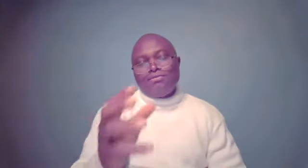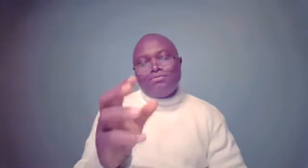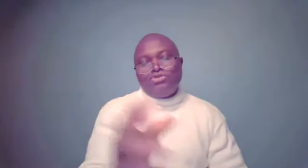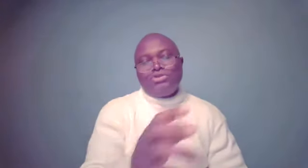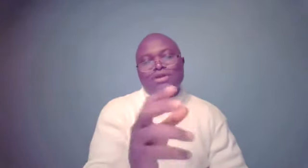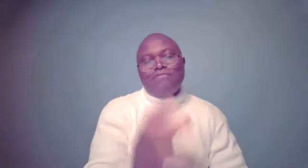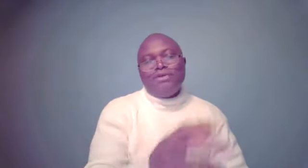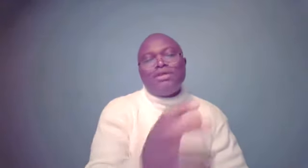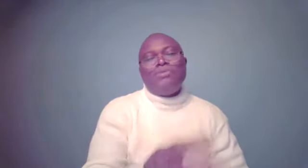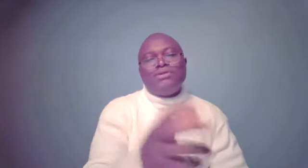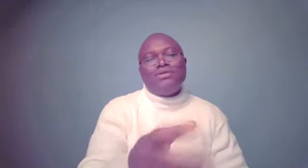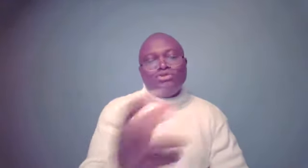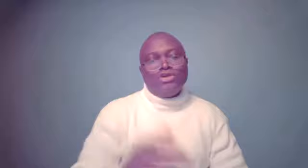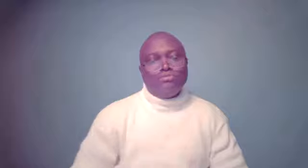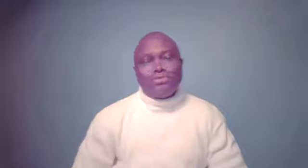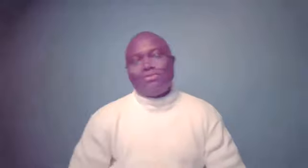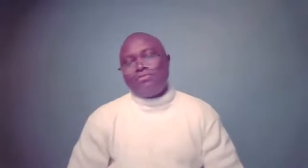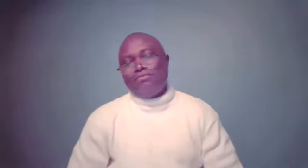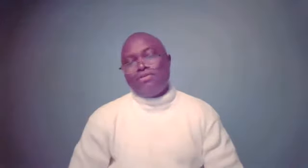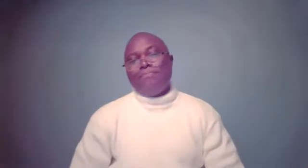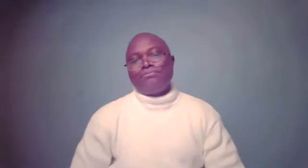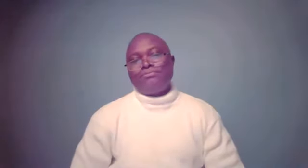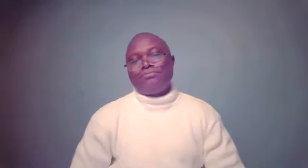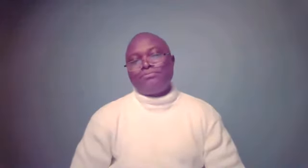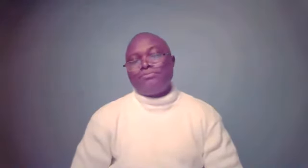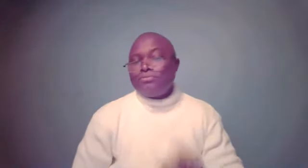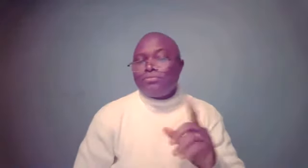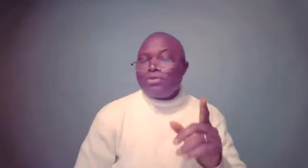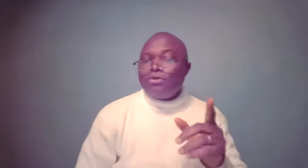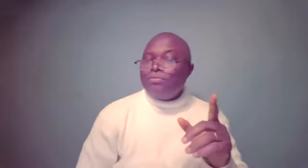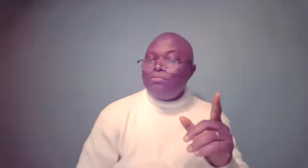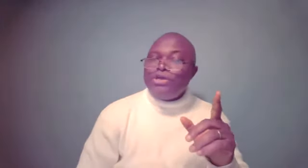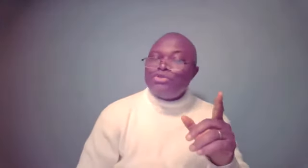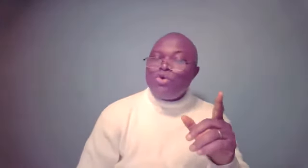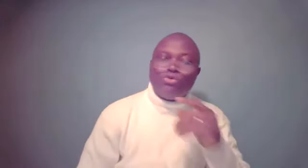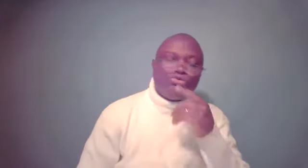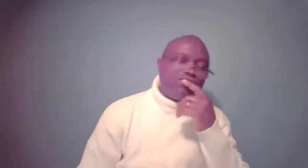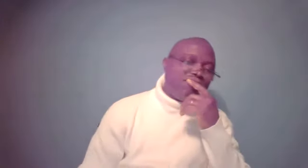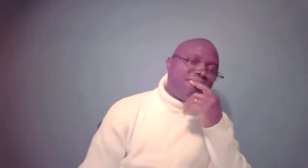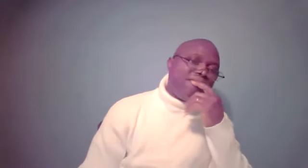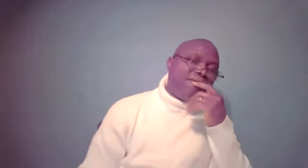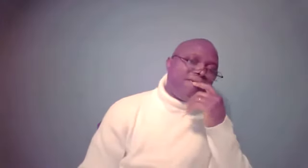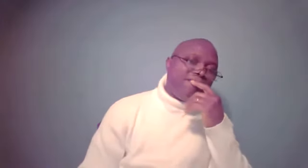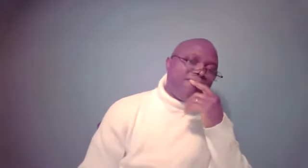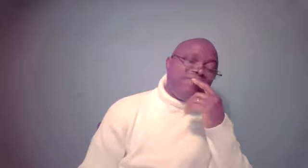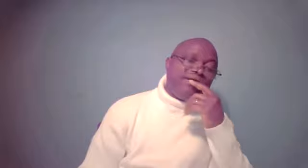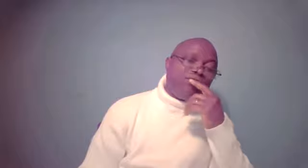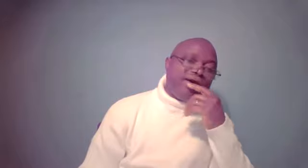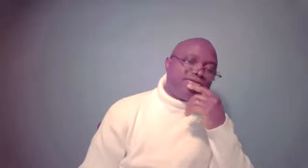Joseph interpreted their dreams for them. But he told, he made a request.